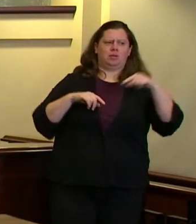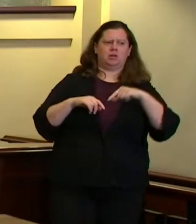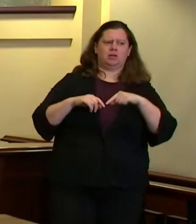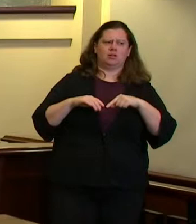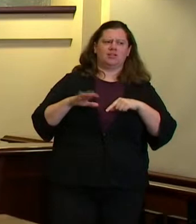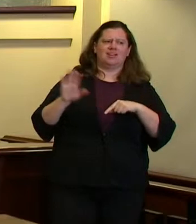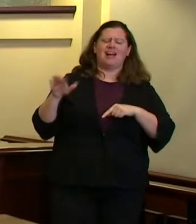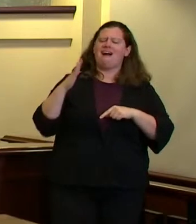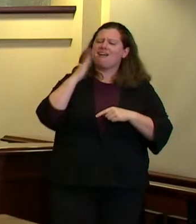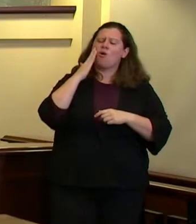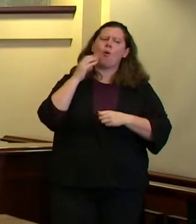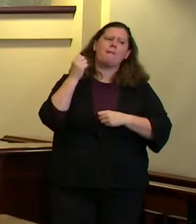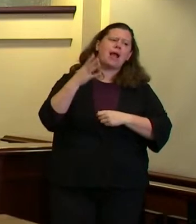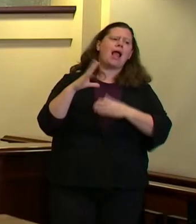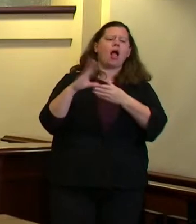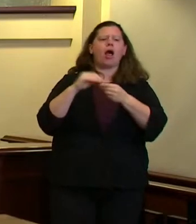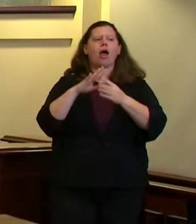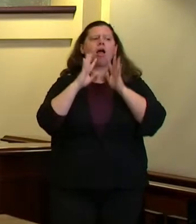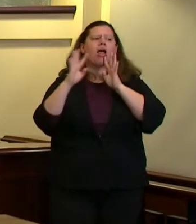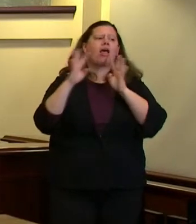will require pca buy-in